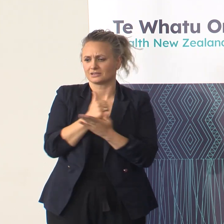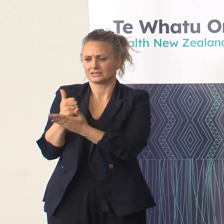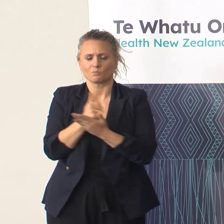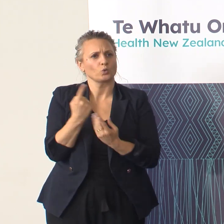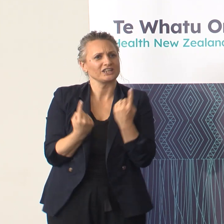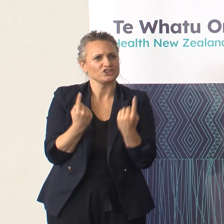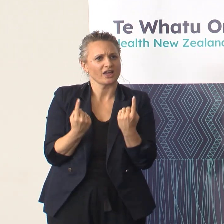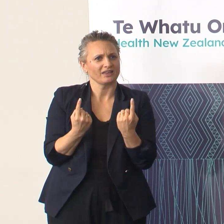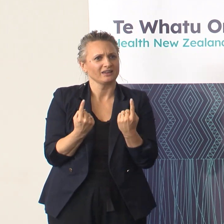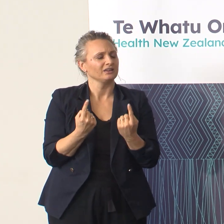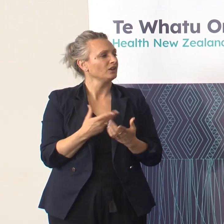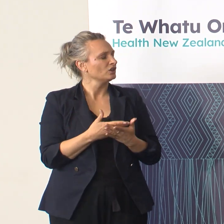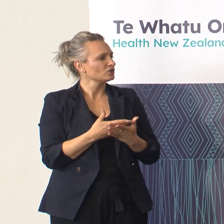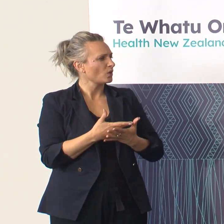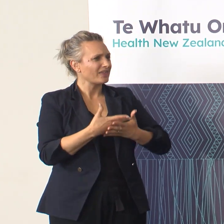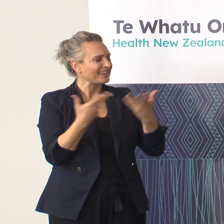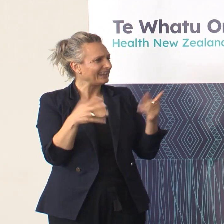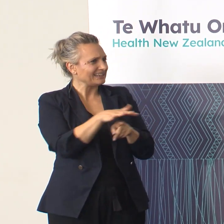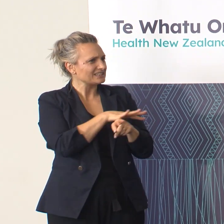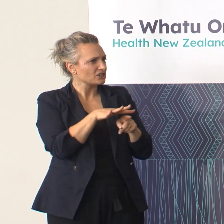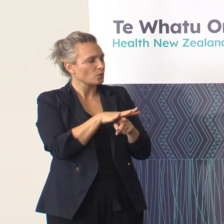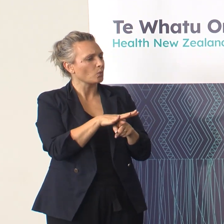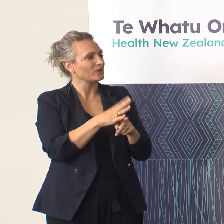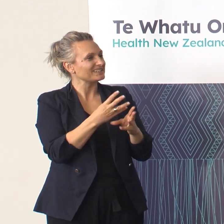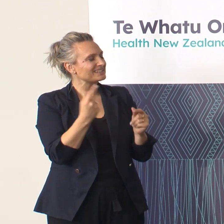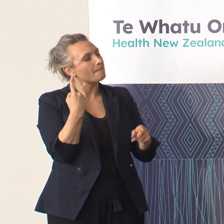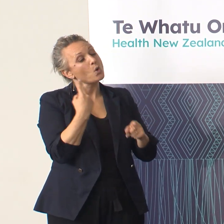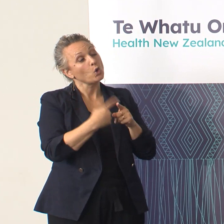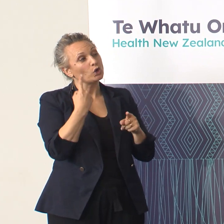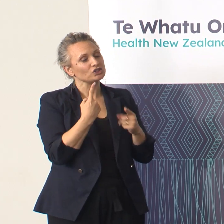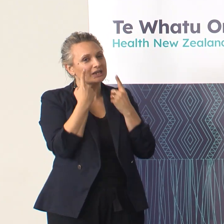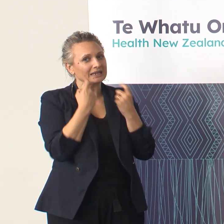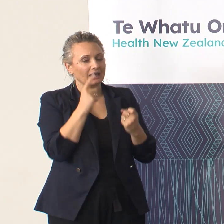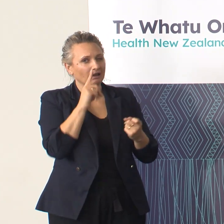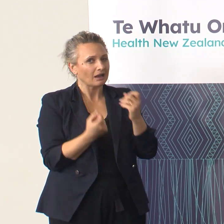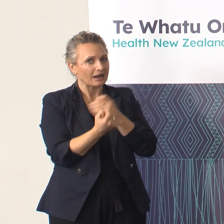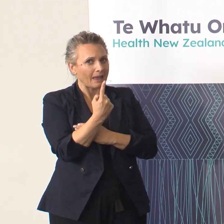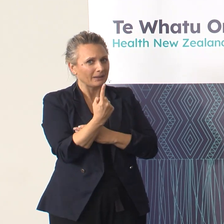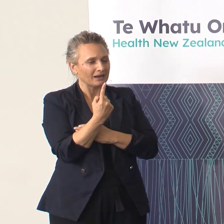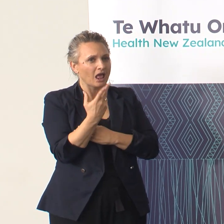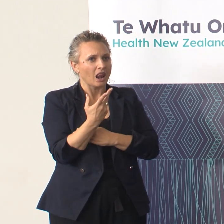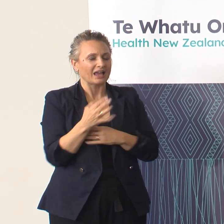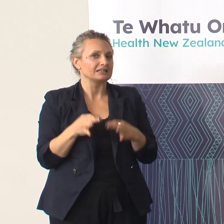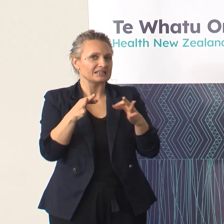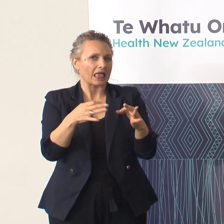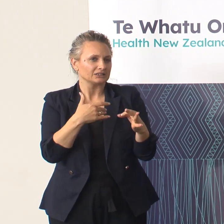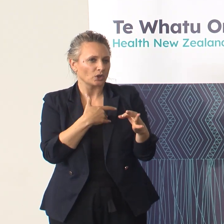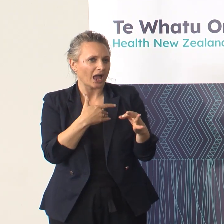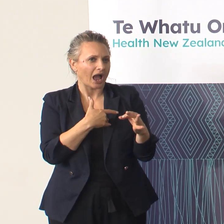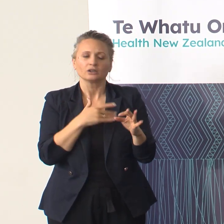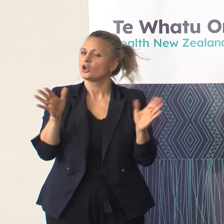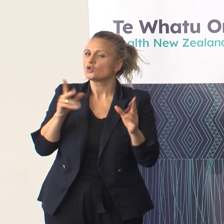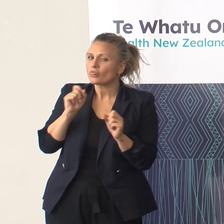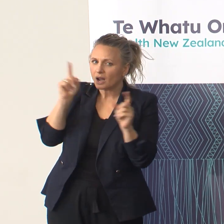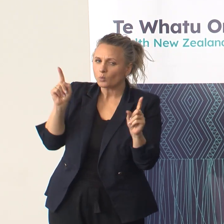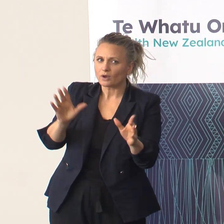cases on any days where some of that urgent and care can't happen like the debate is to the heart? Not that